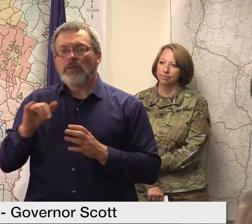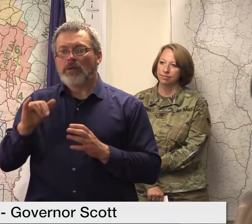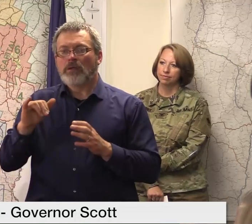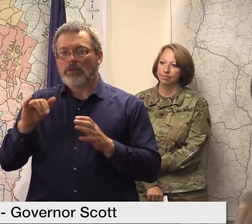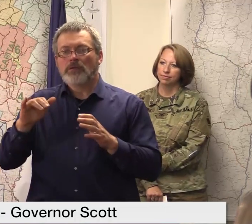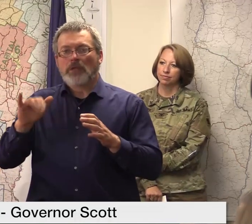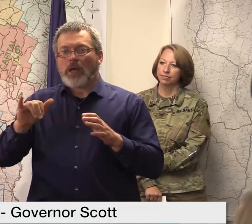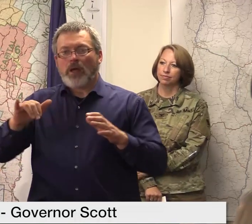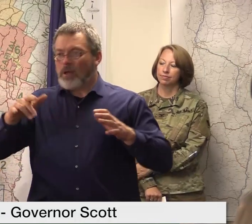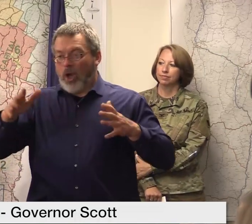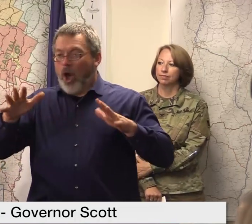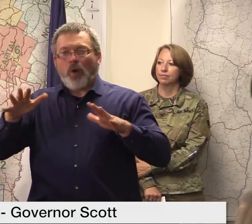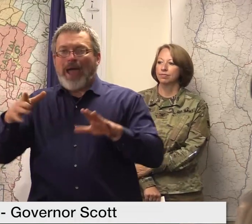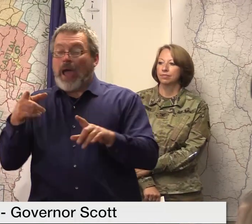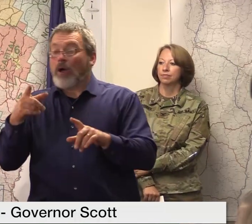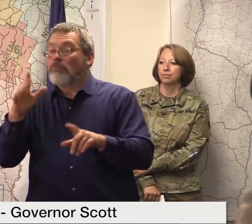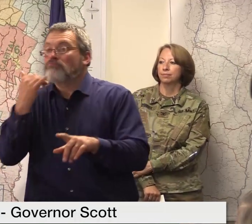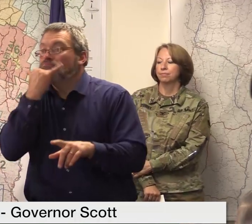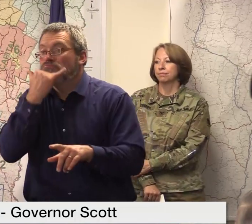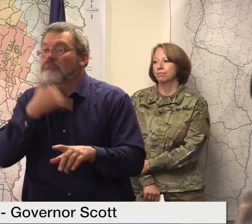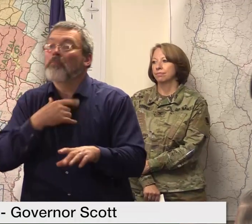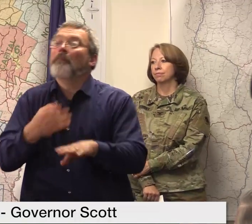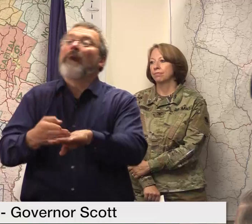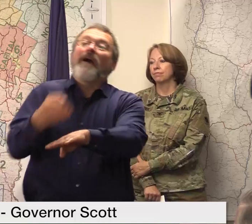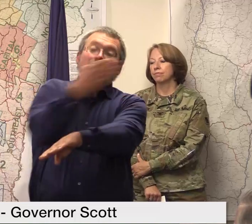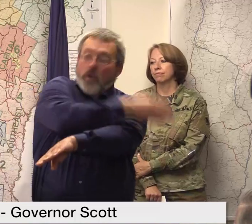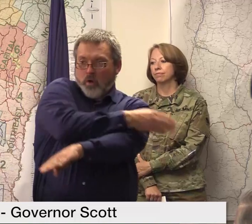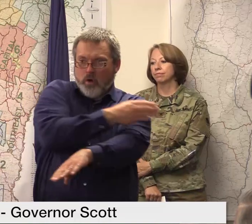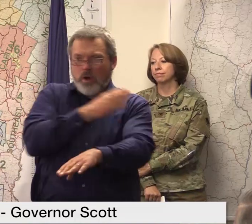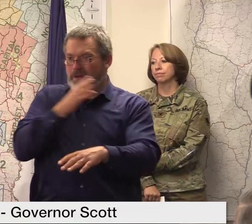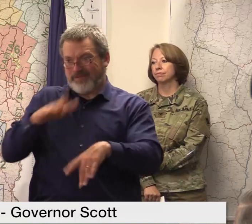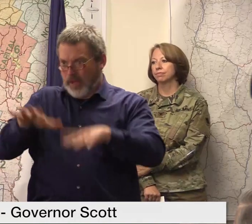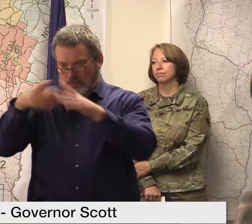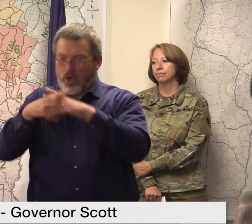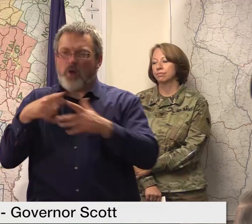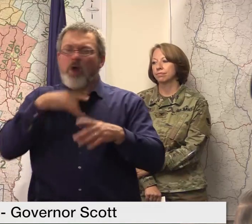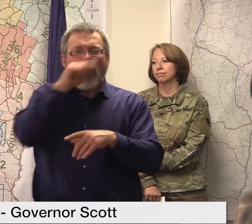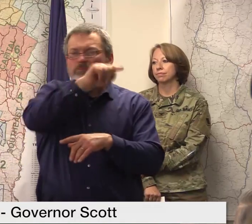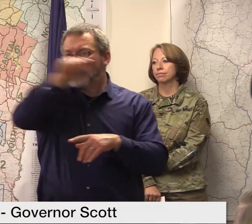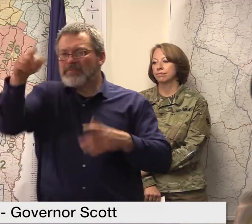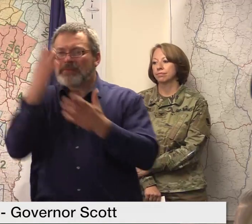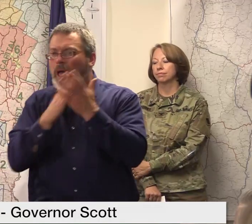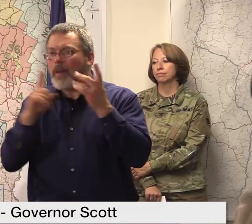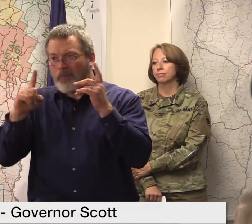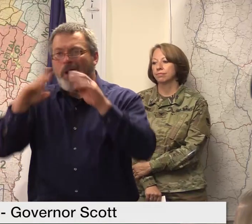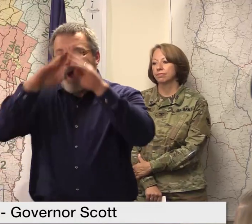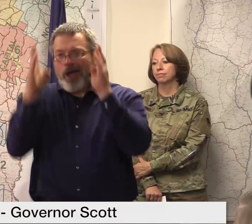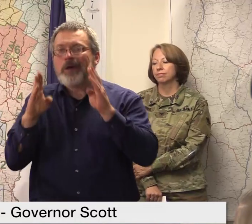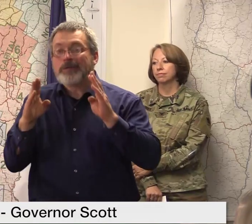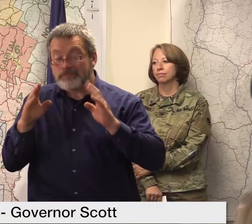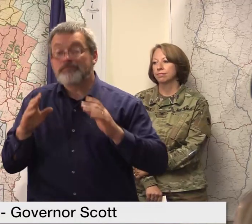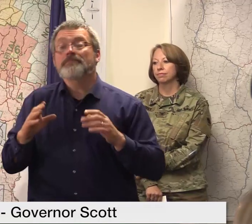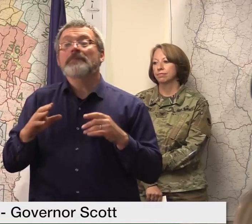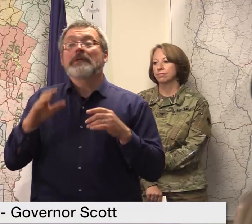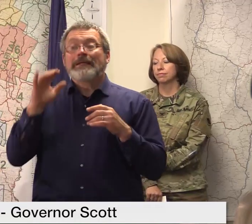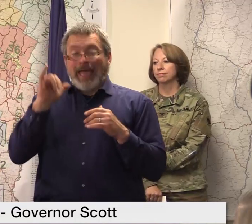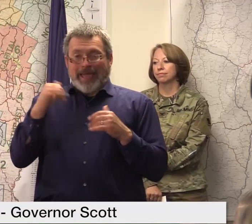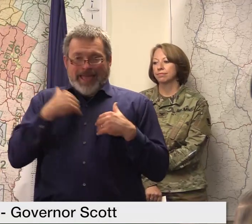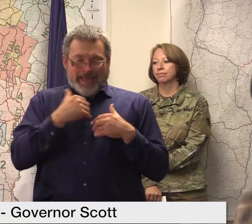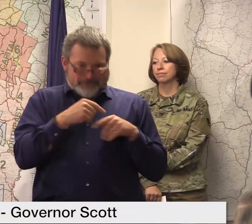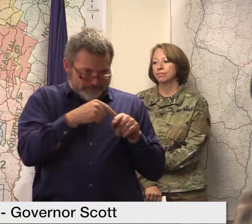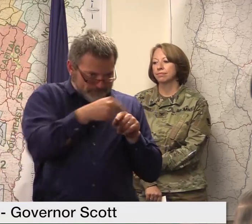increased the number of people who are going to be in need of either short term or potentially long term secure housing